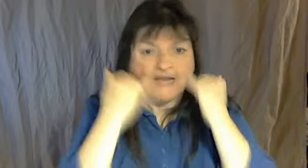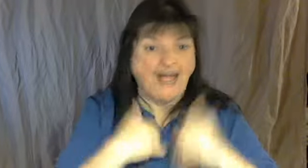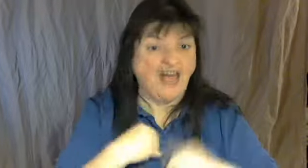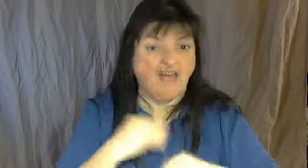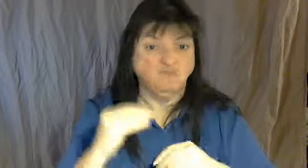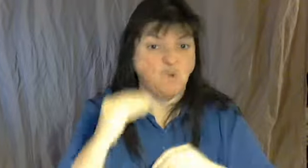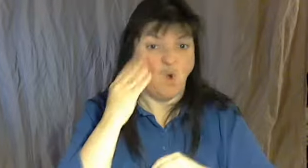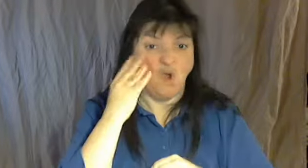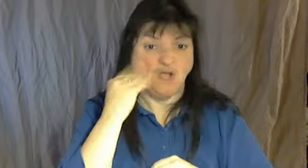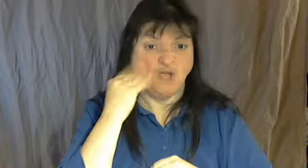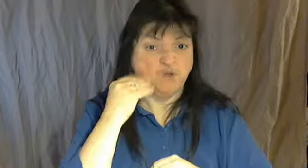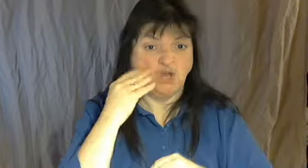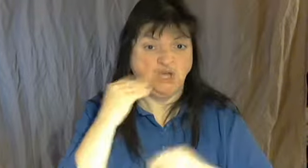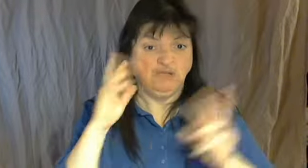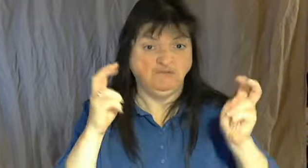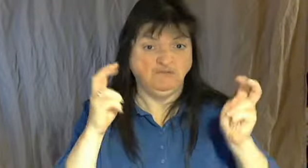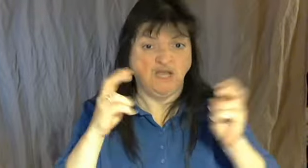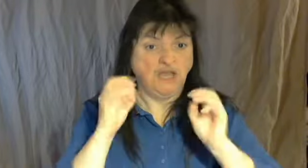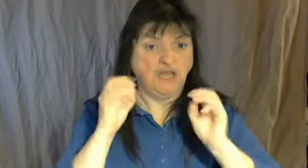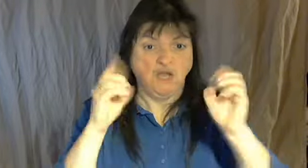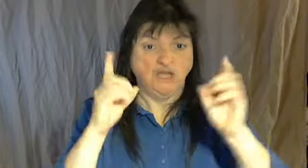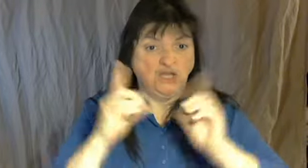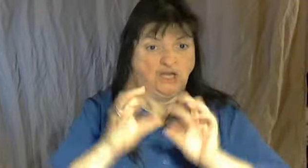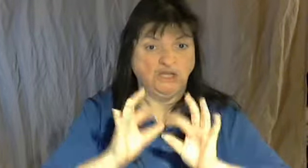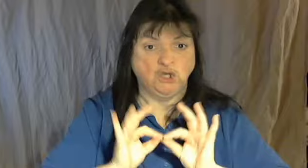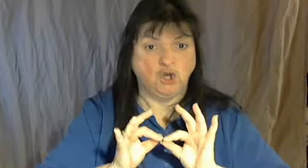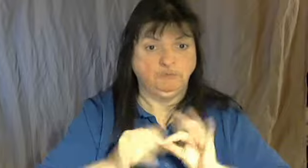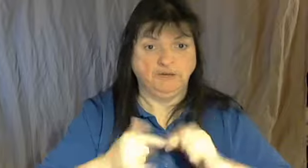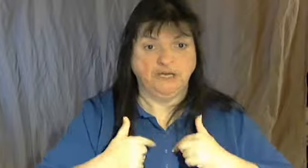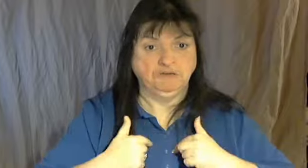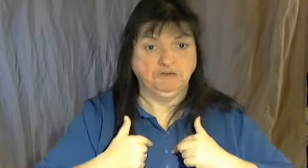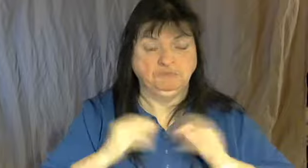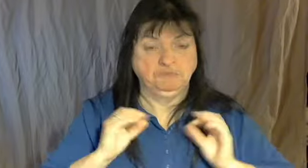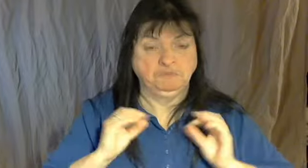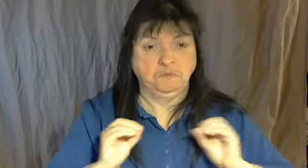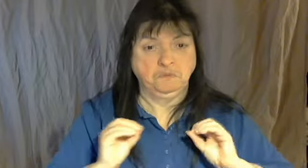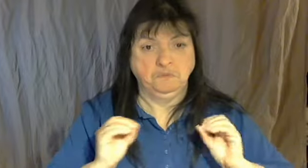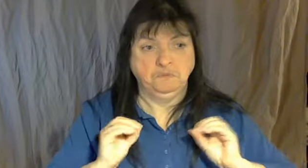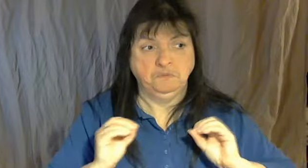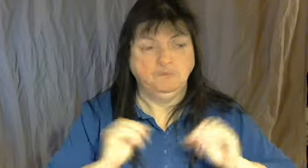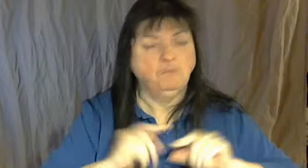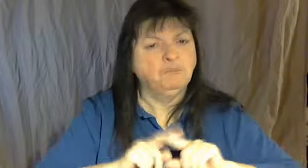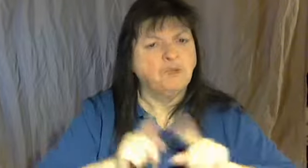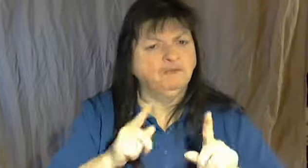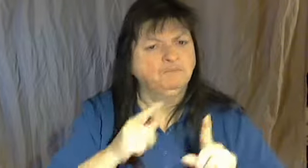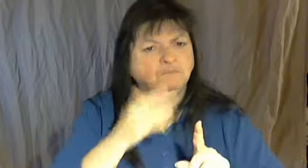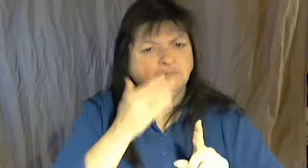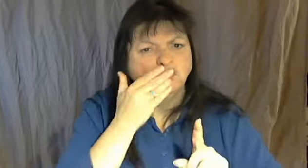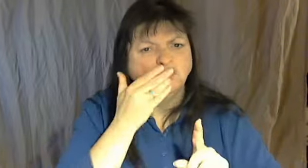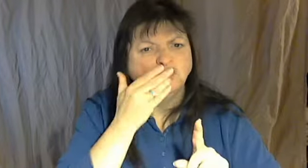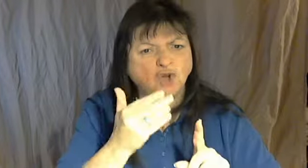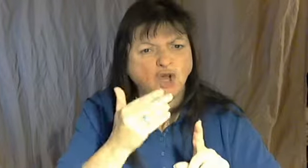two daughters and two sons. The oldest one's younger, and the youngest one's three.